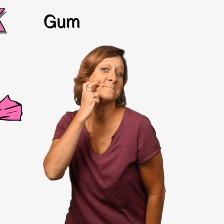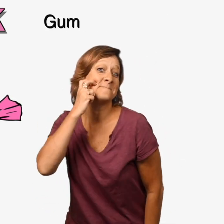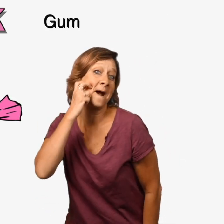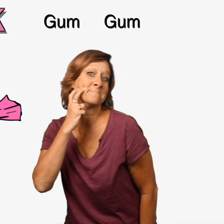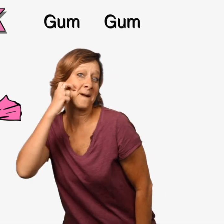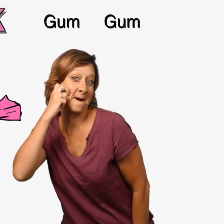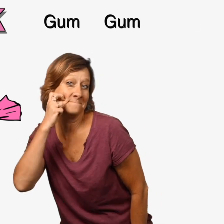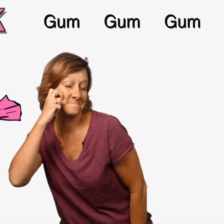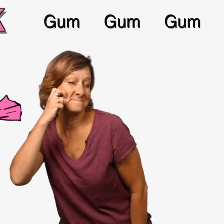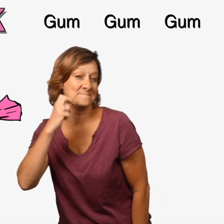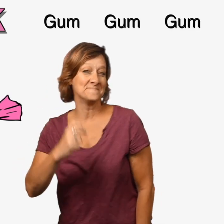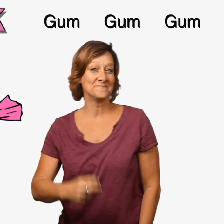gum, gum,